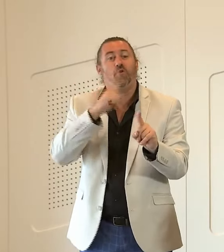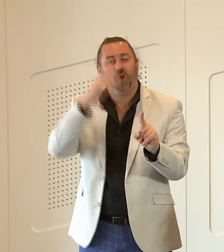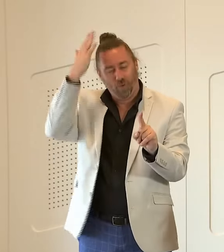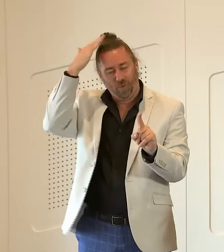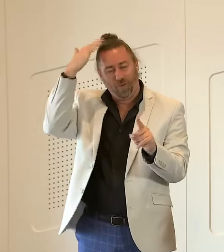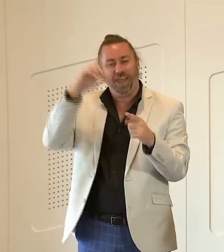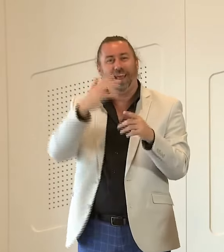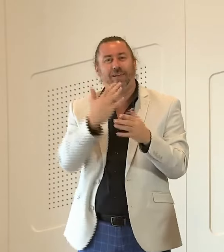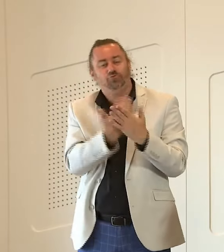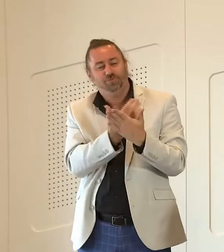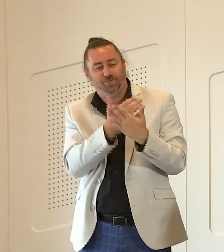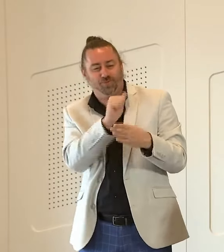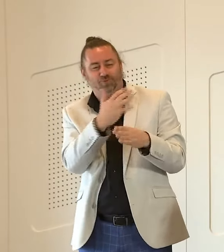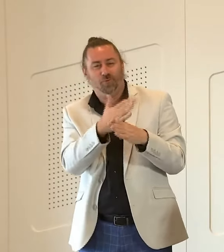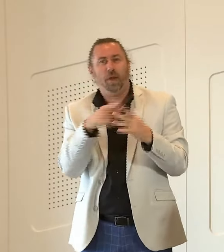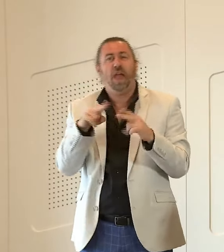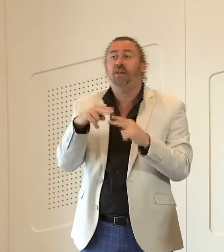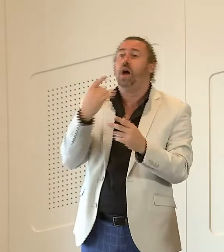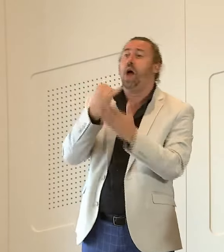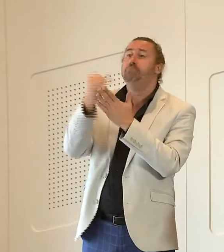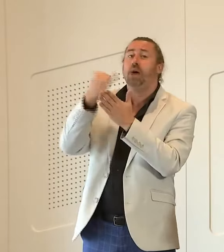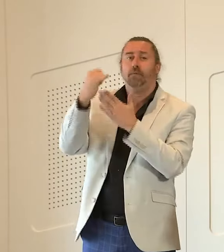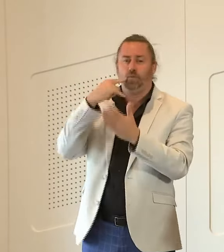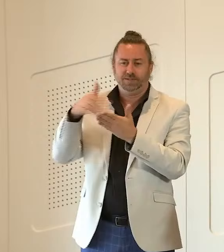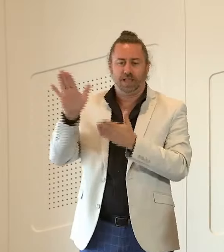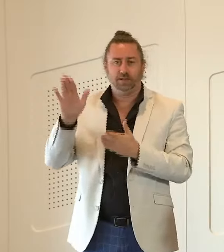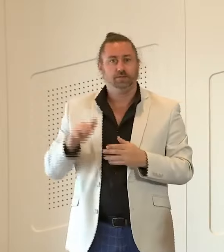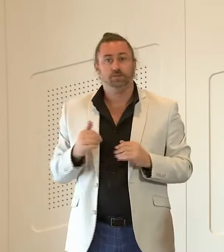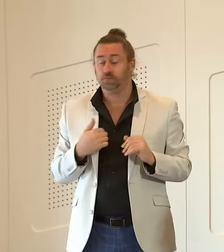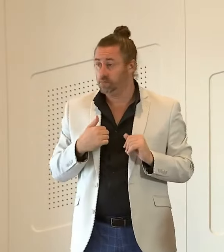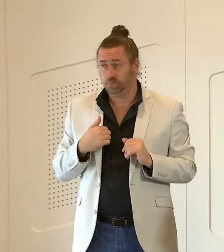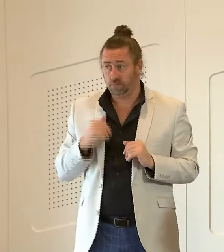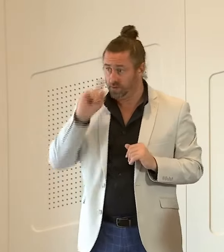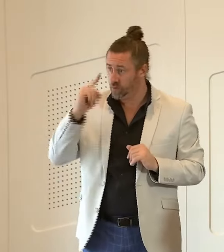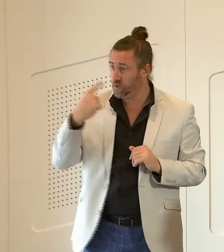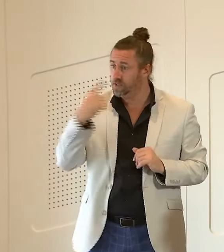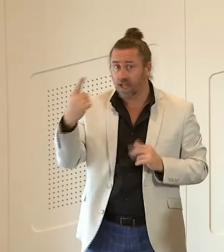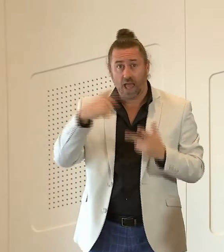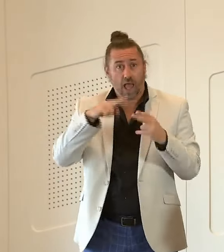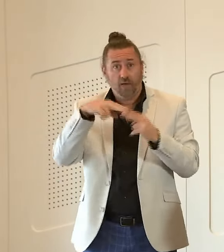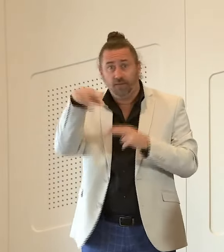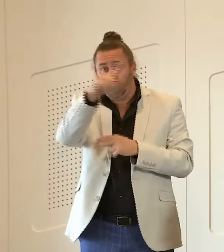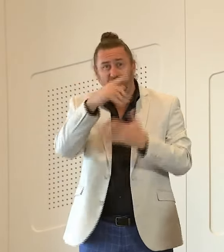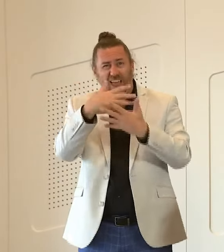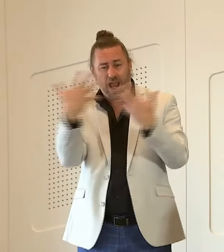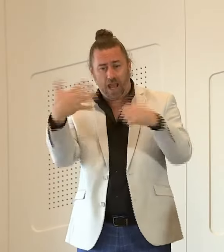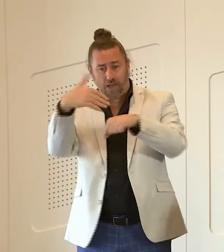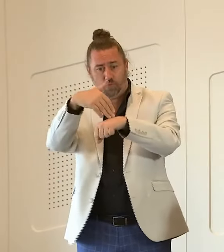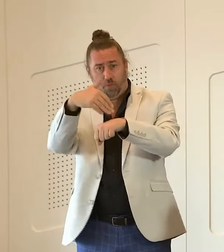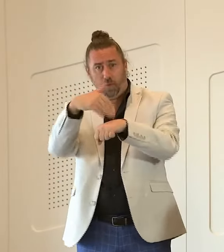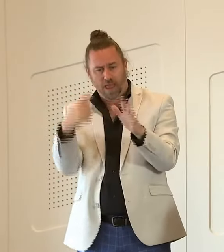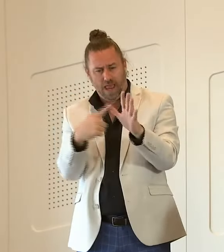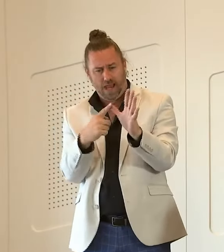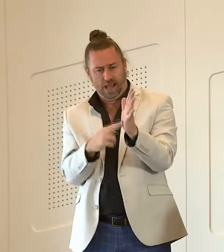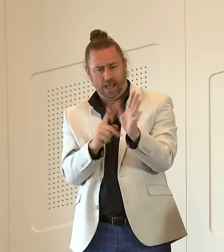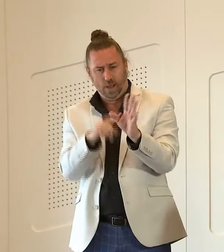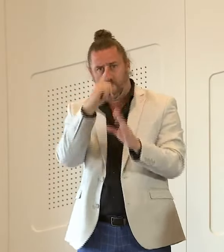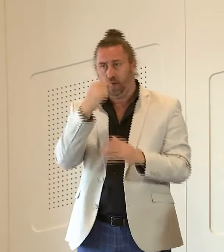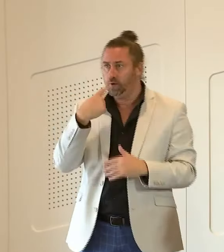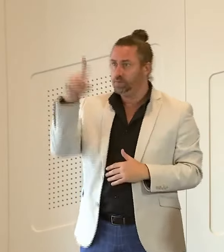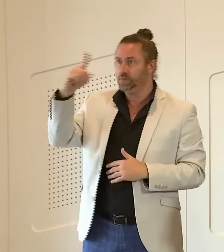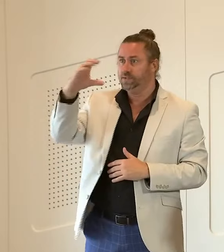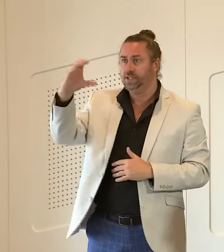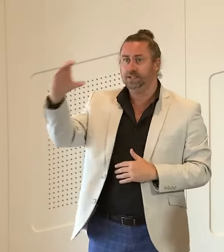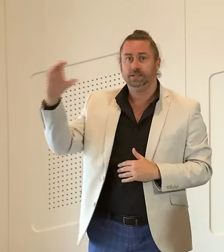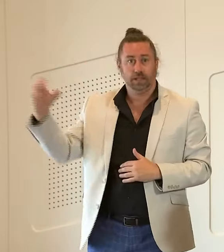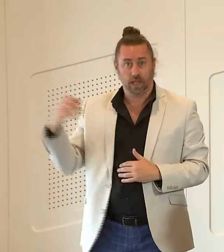yesterday and i said i absolutely encourage our public servants to come forward if they have any issue whatsoever and once again i say to you